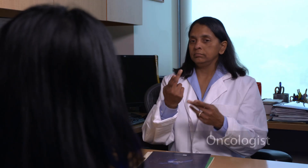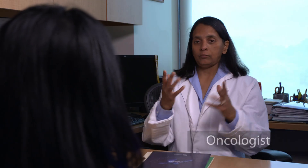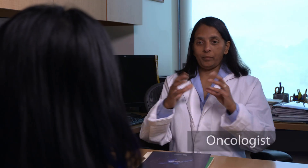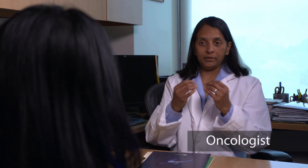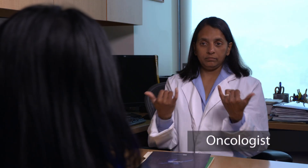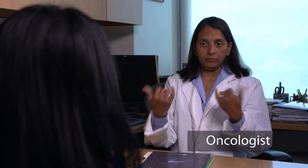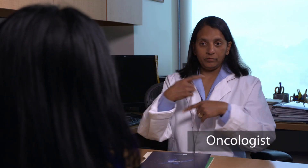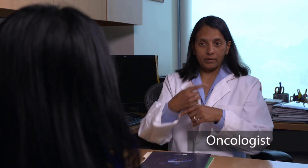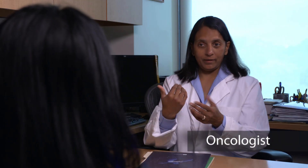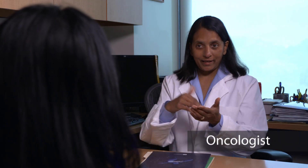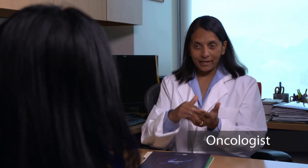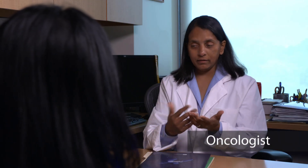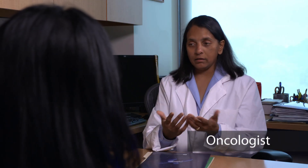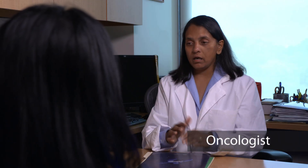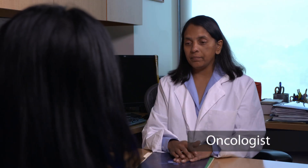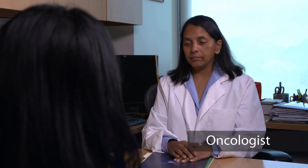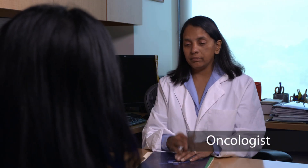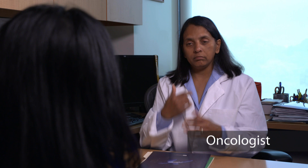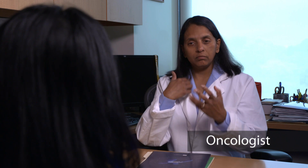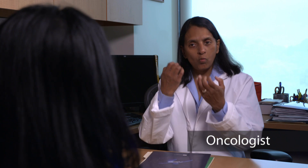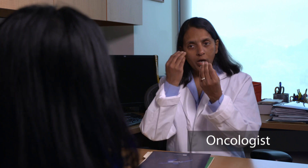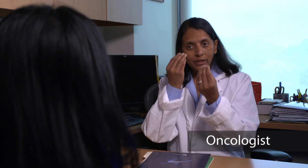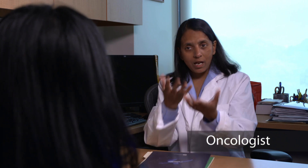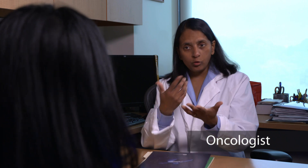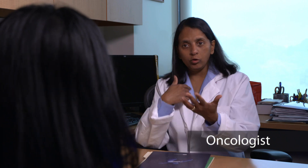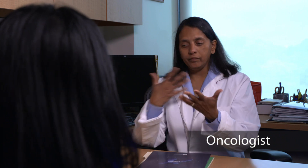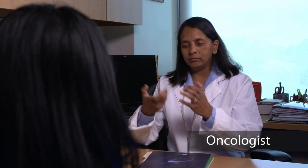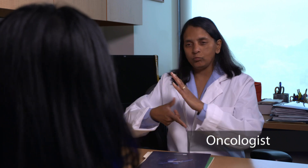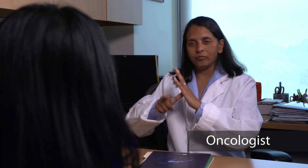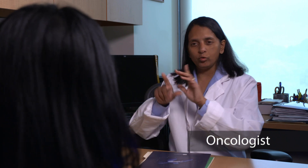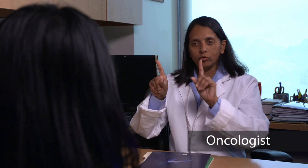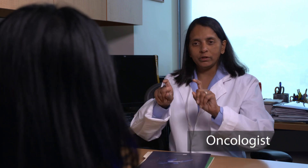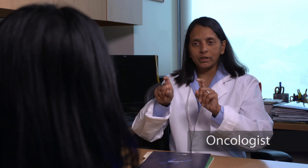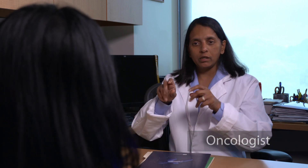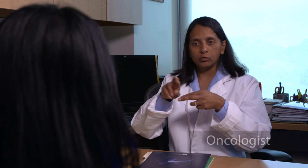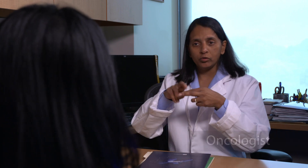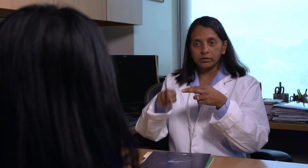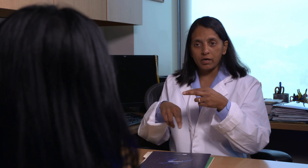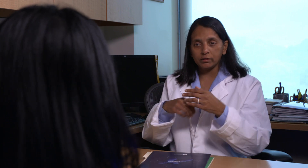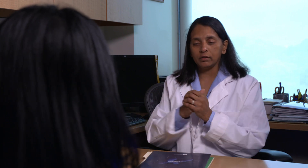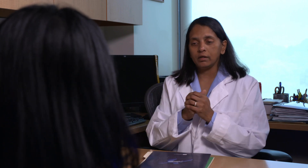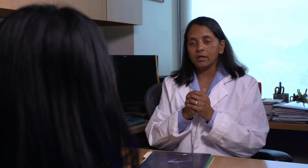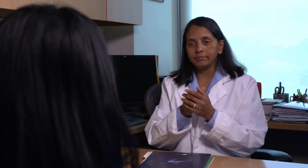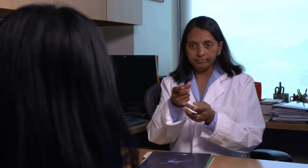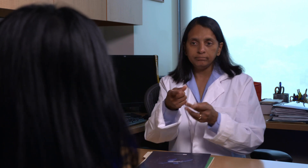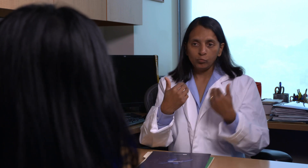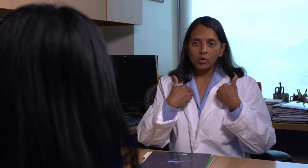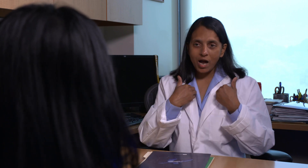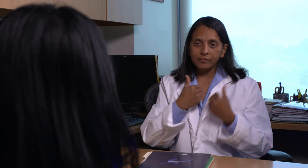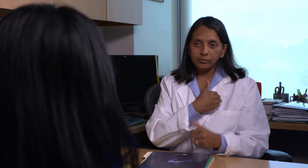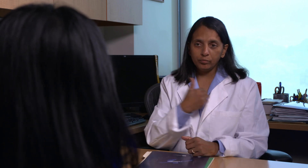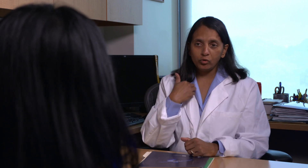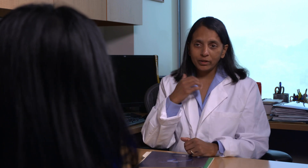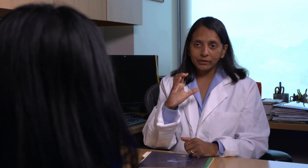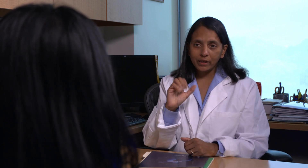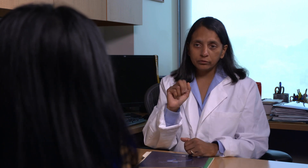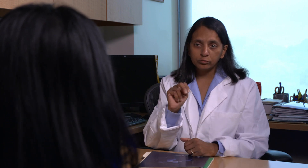Well, we're meeting again today so that I can let you know that I've reviewed your test results and you do have breast